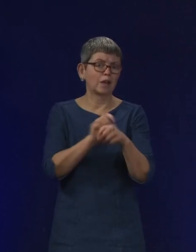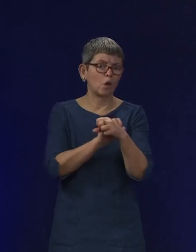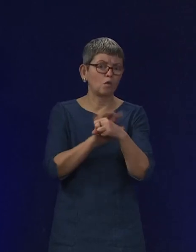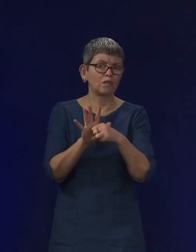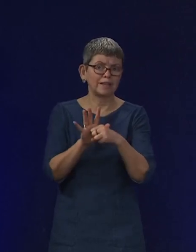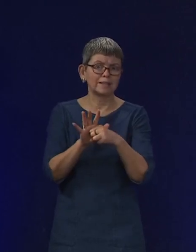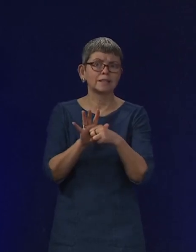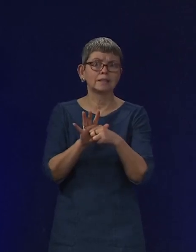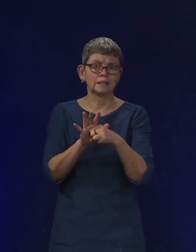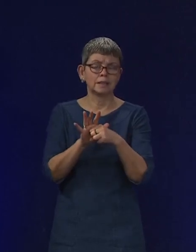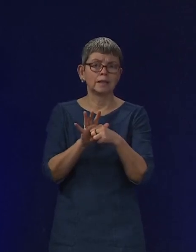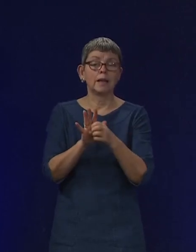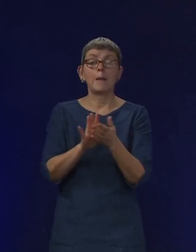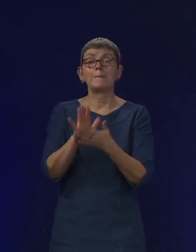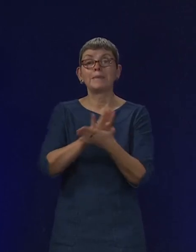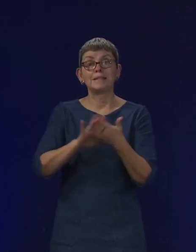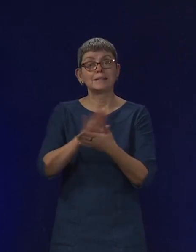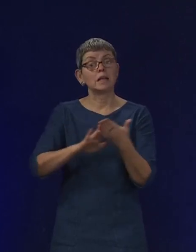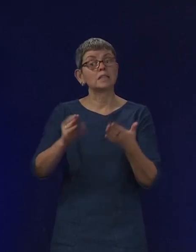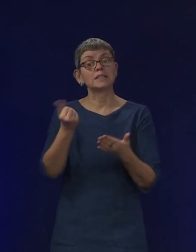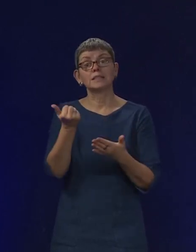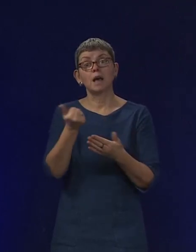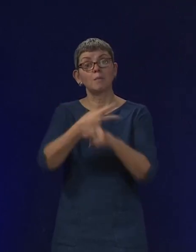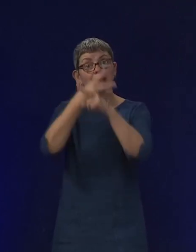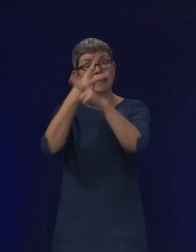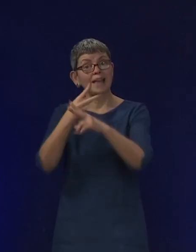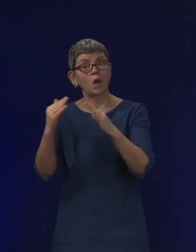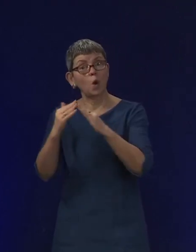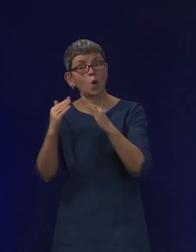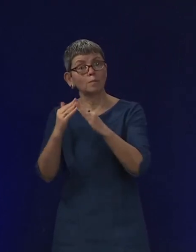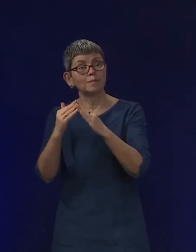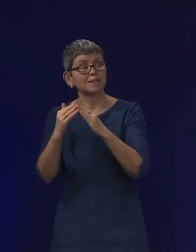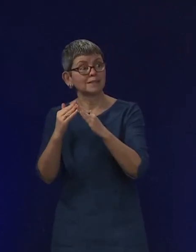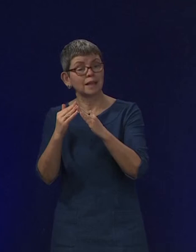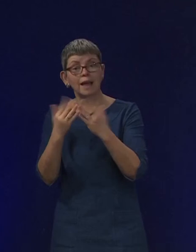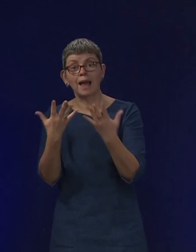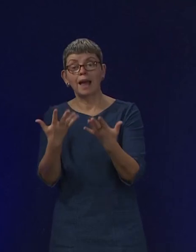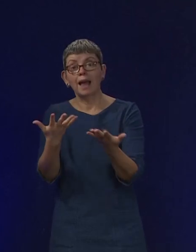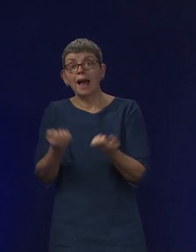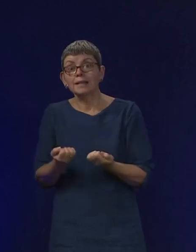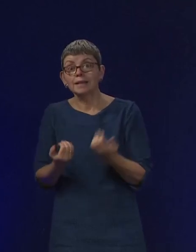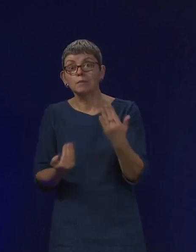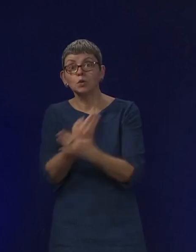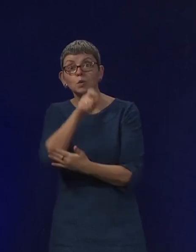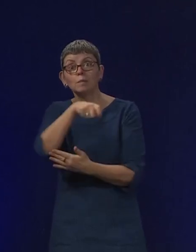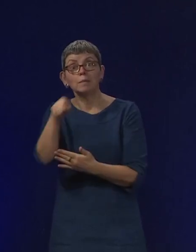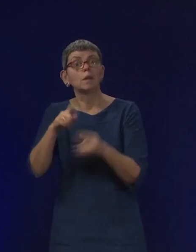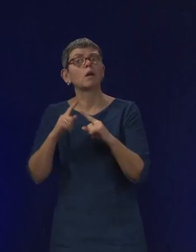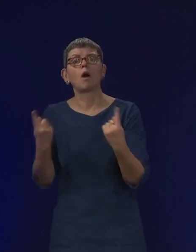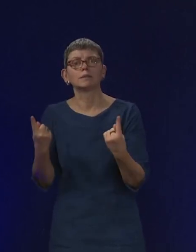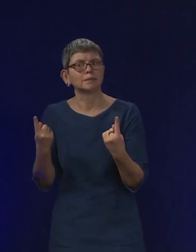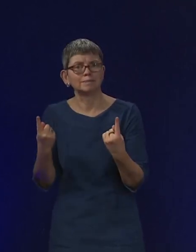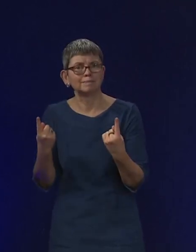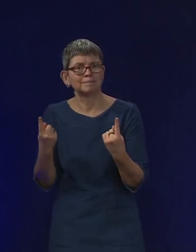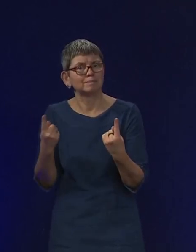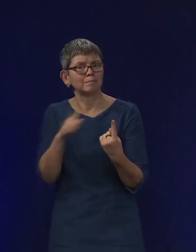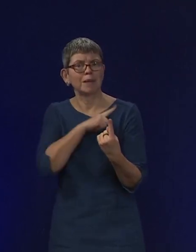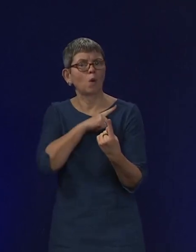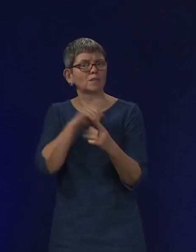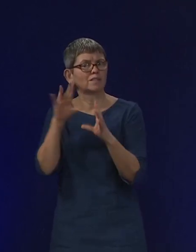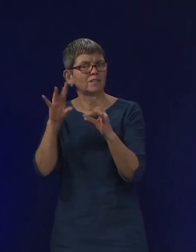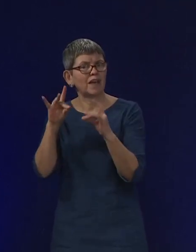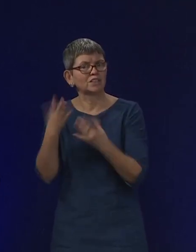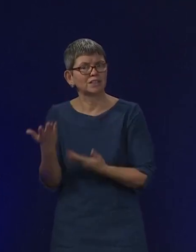example, may well mean that some care homes will have to restrict their admissions, not stop them altogether, but restrict their admissions, and that may